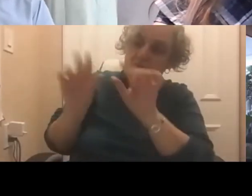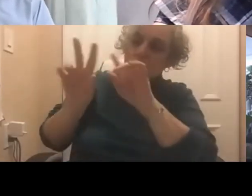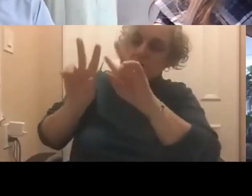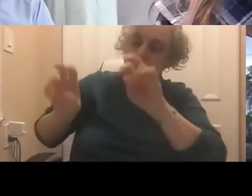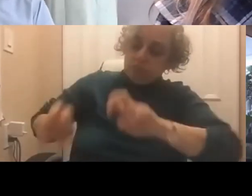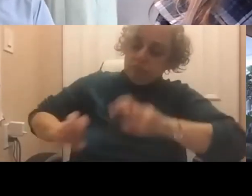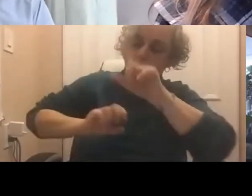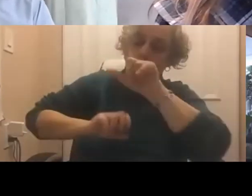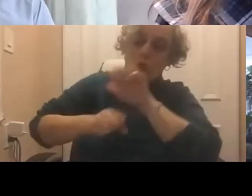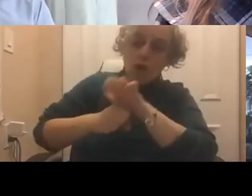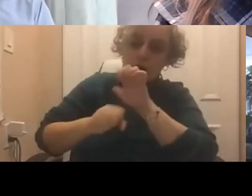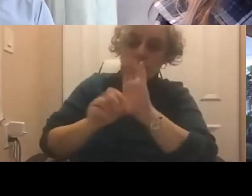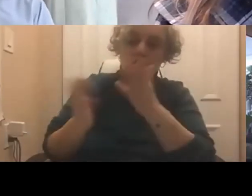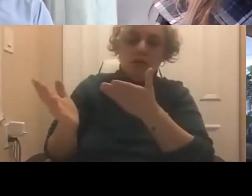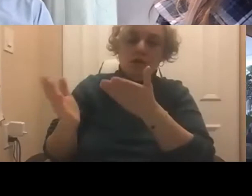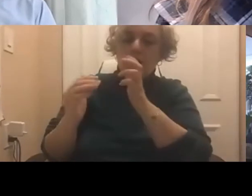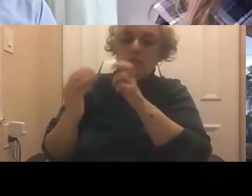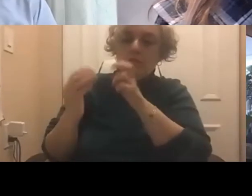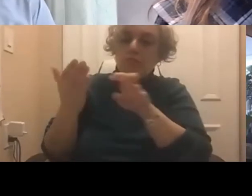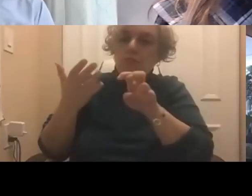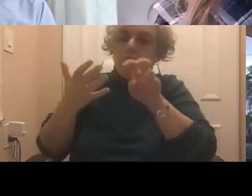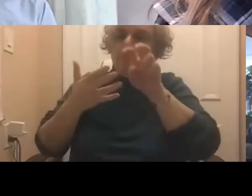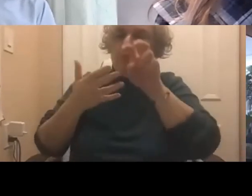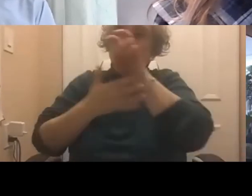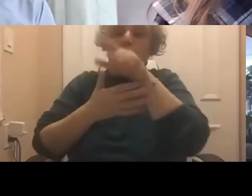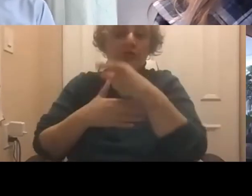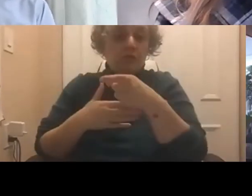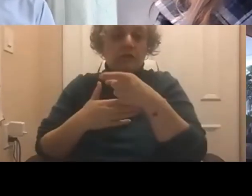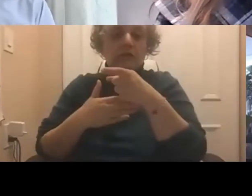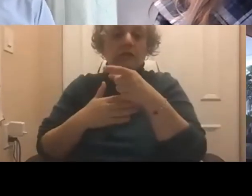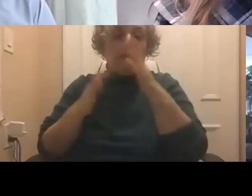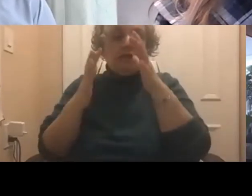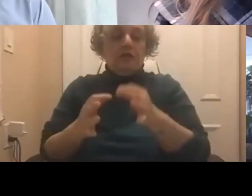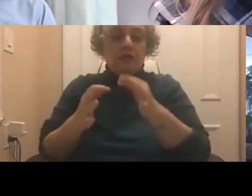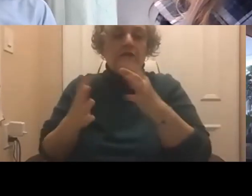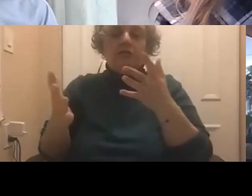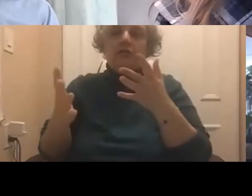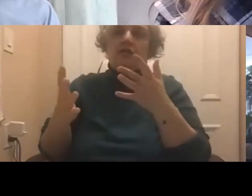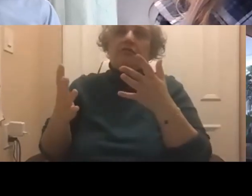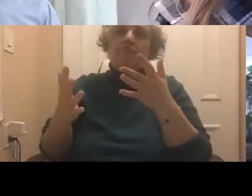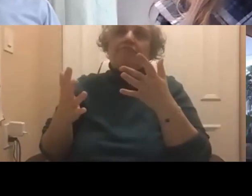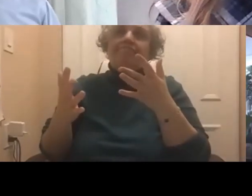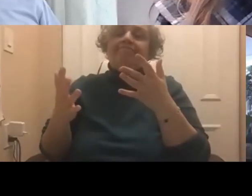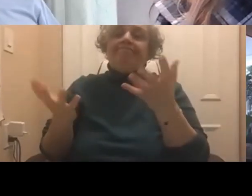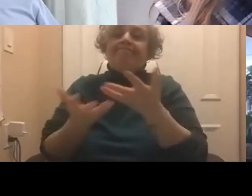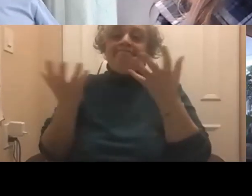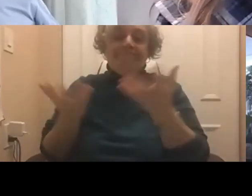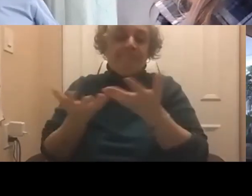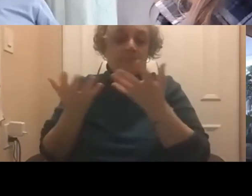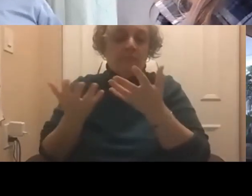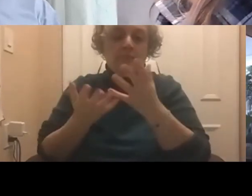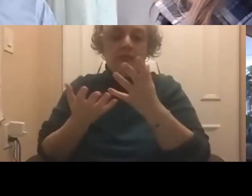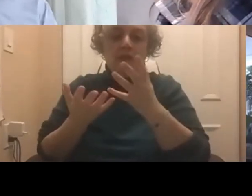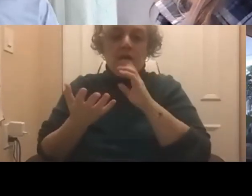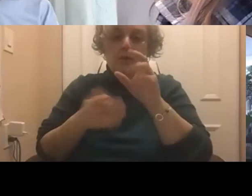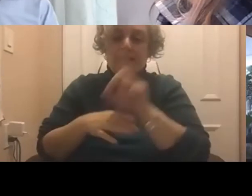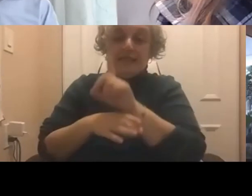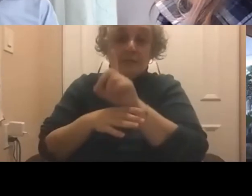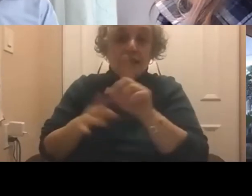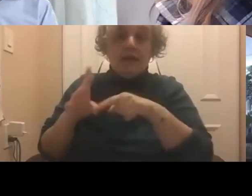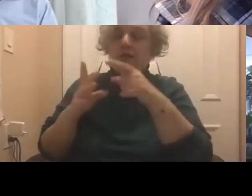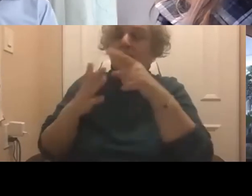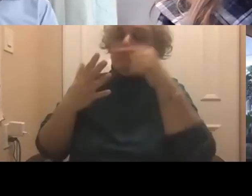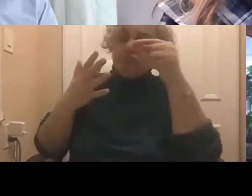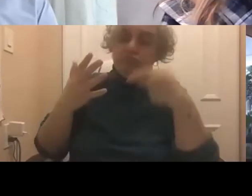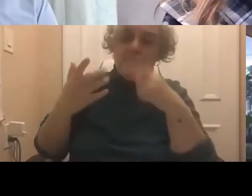promotion, the determination of disciplinary action, etc.